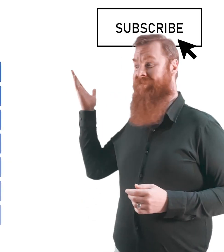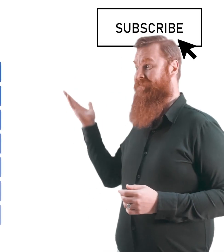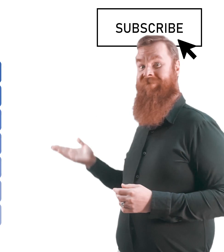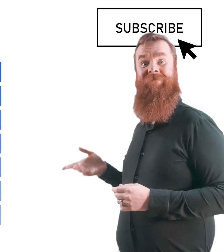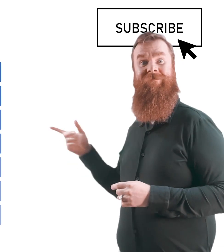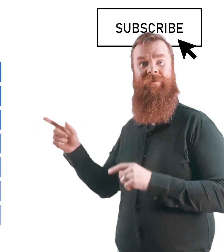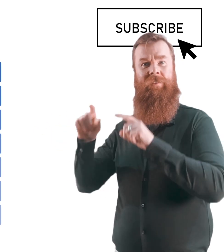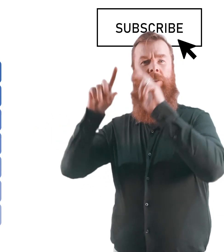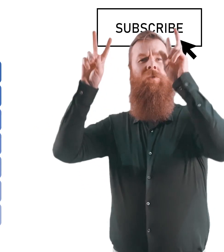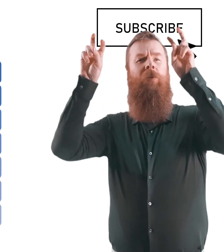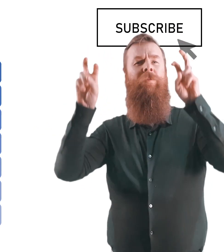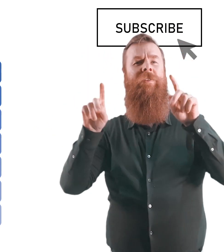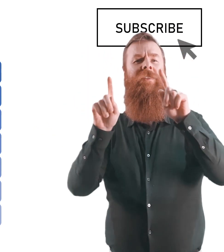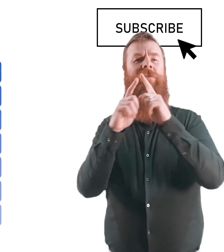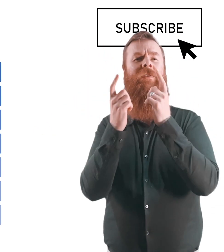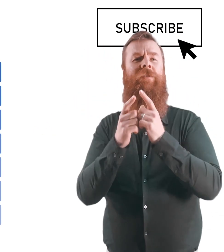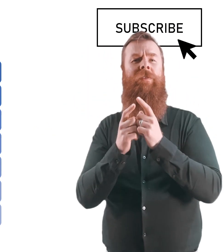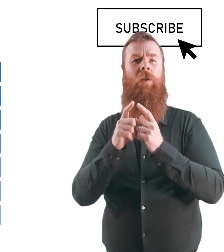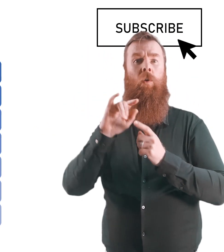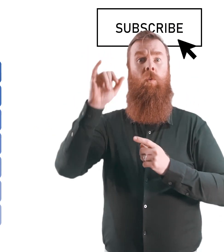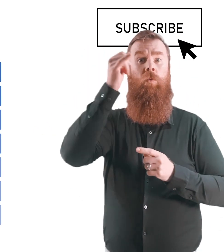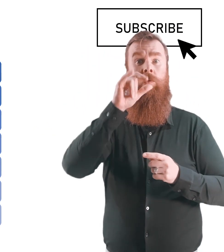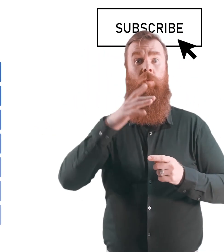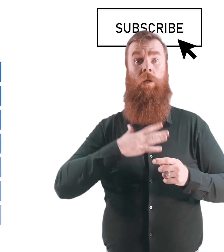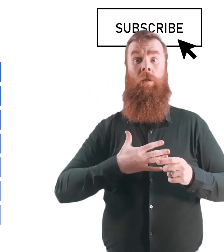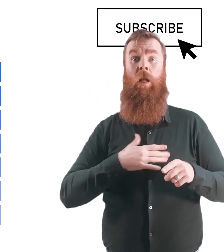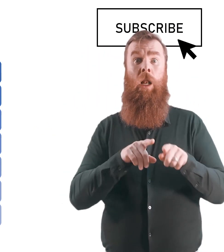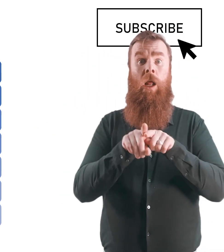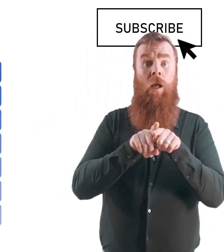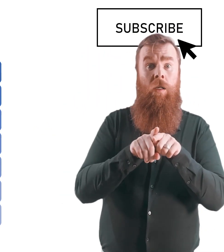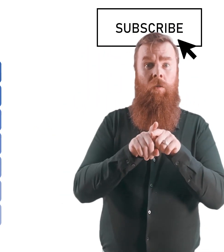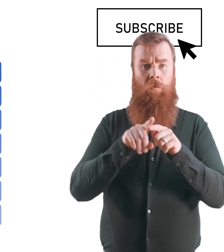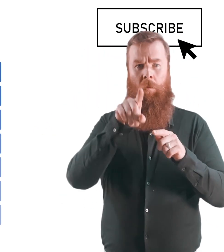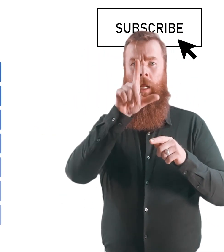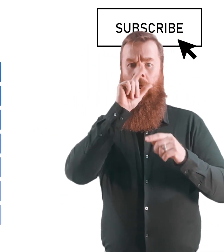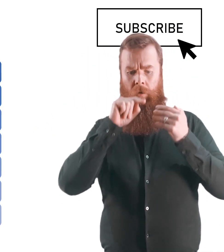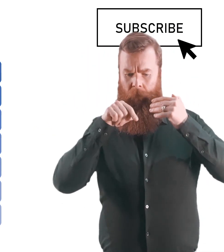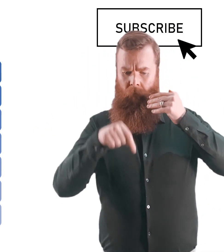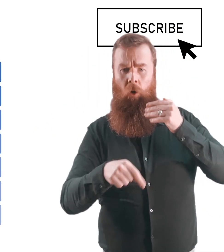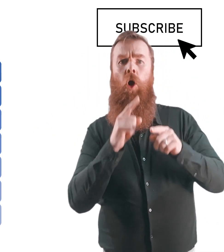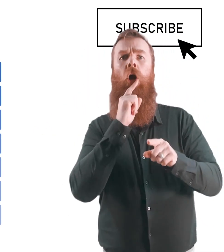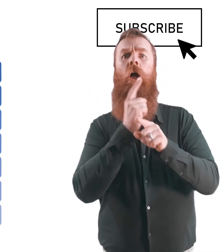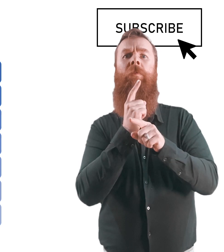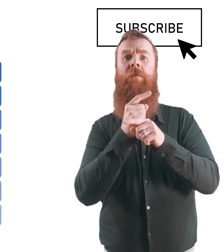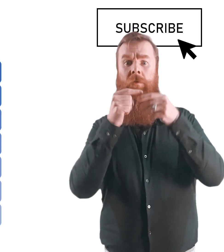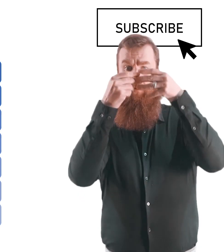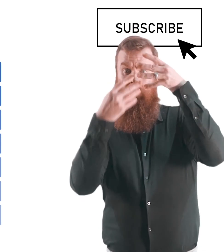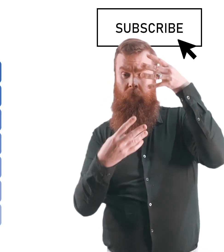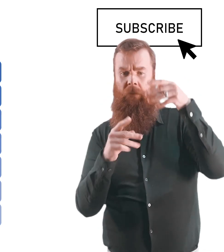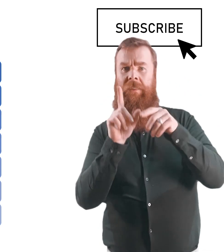Click on the timestamp in the description below to be taken to the relevant topic you would like to learn more about.